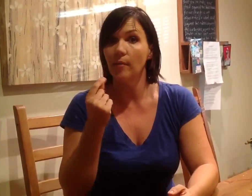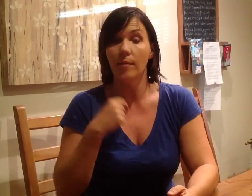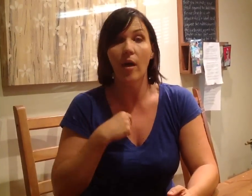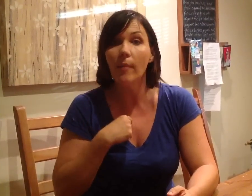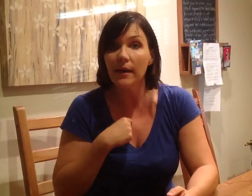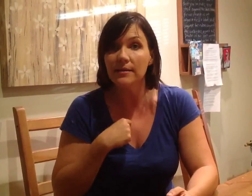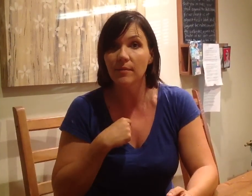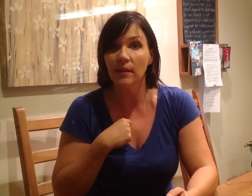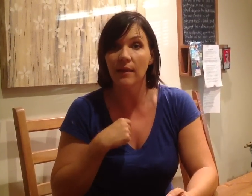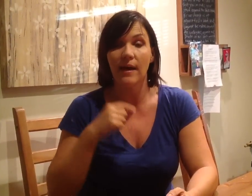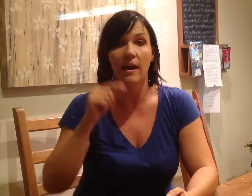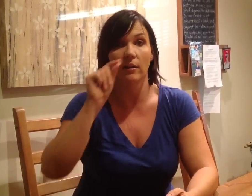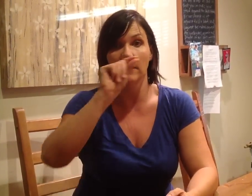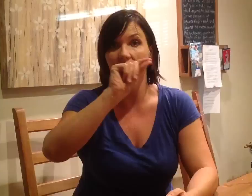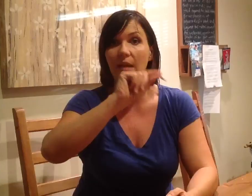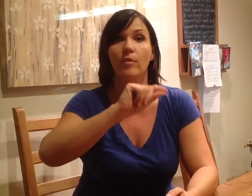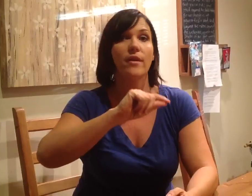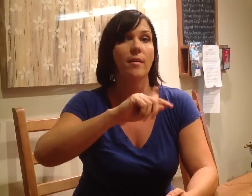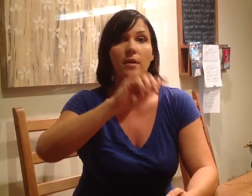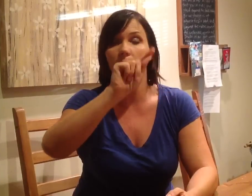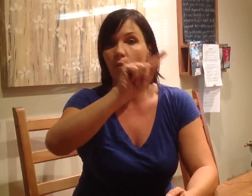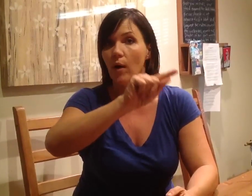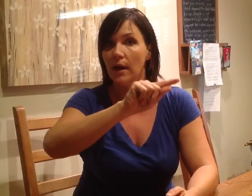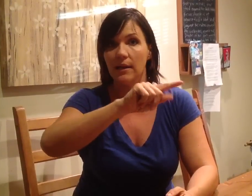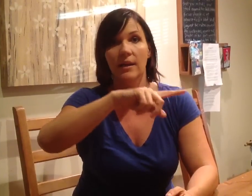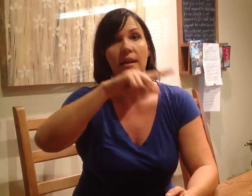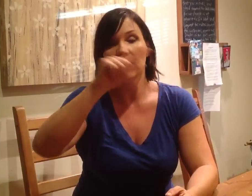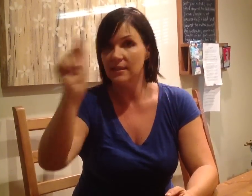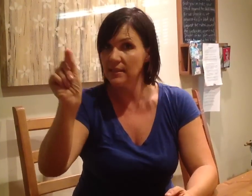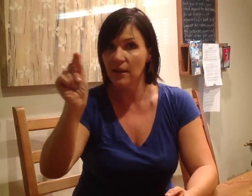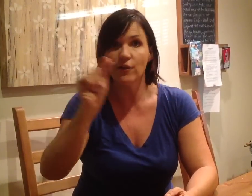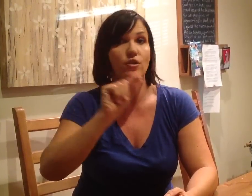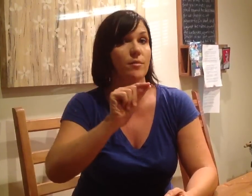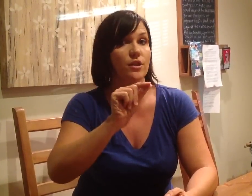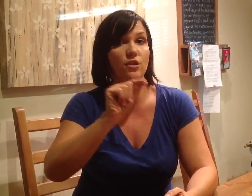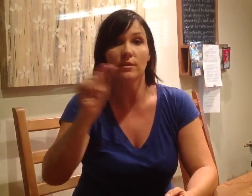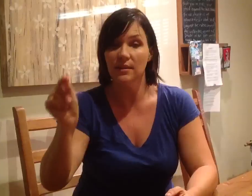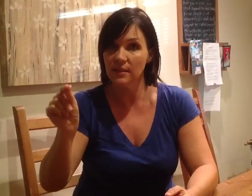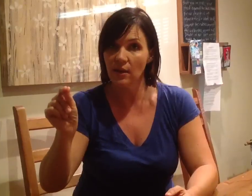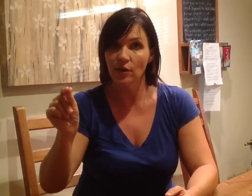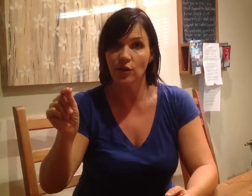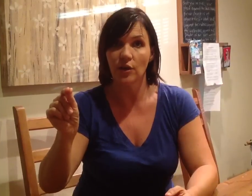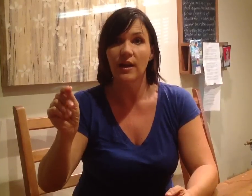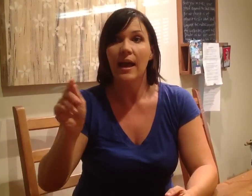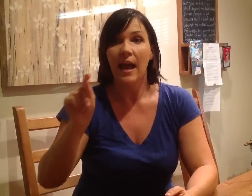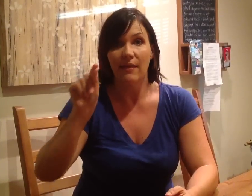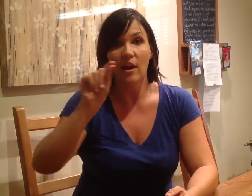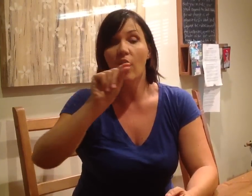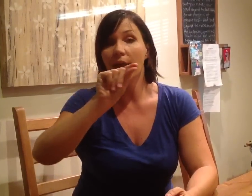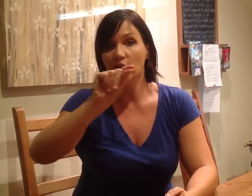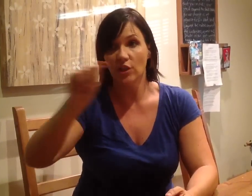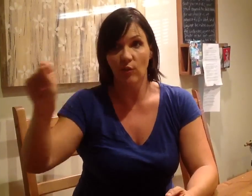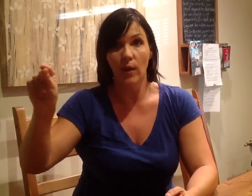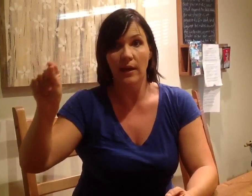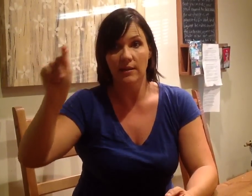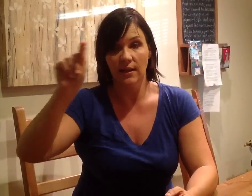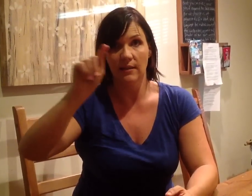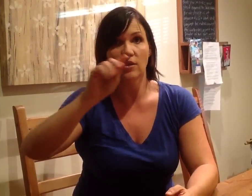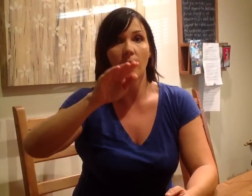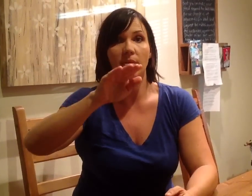lapel mics, something like that. I'll label them number one is this character, number two is this character. And then I'll actually write at the top of